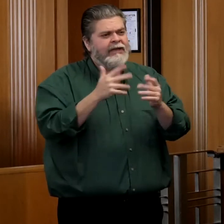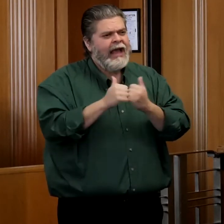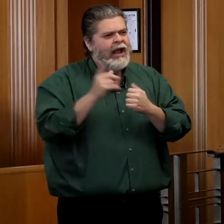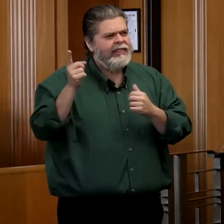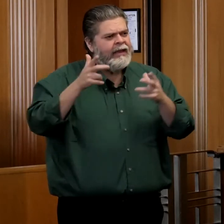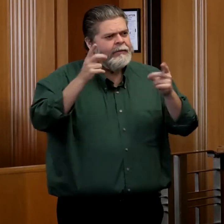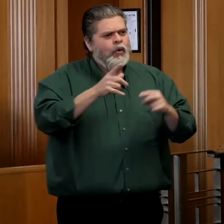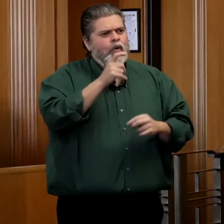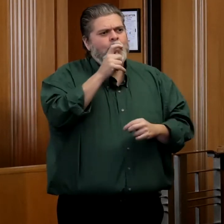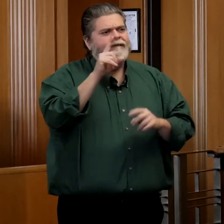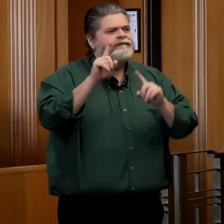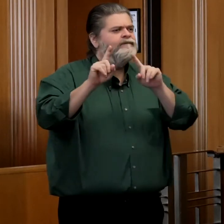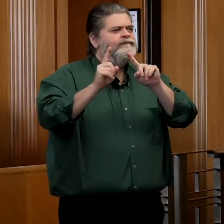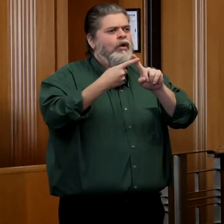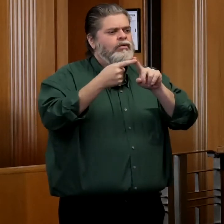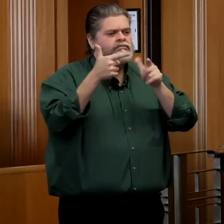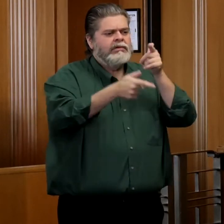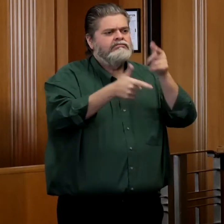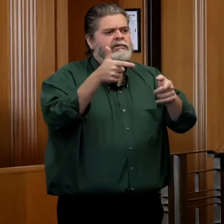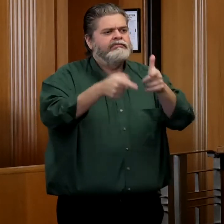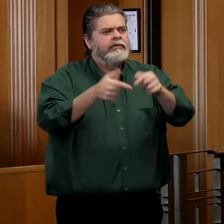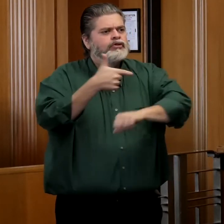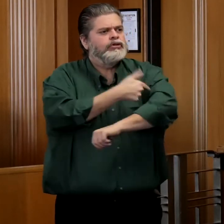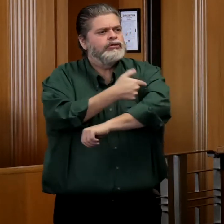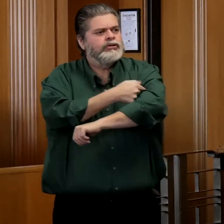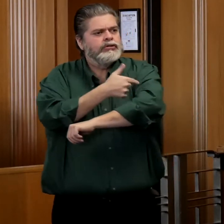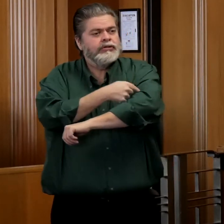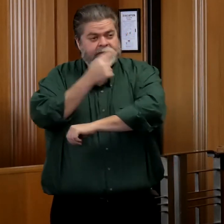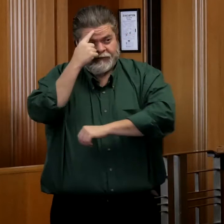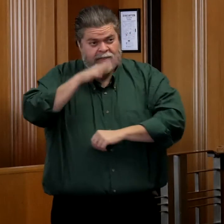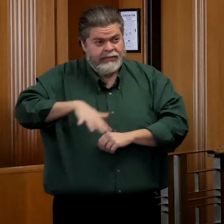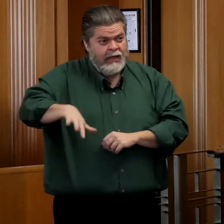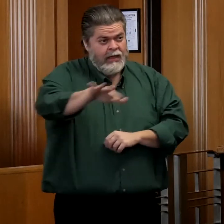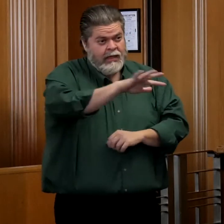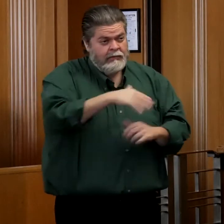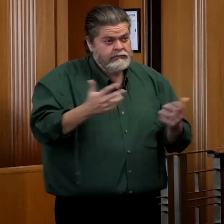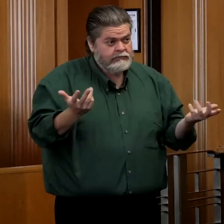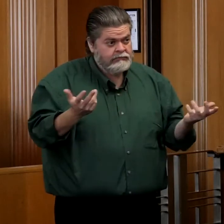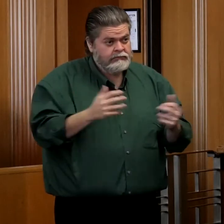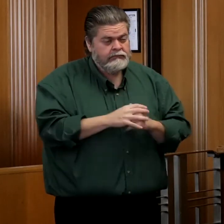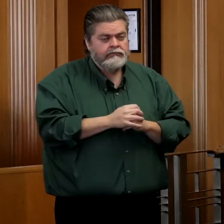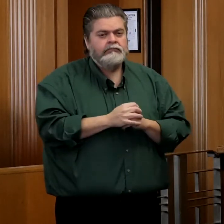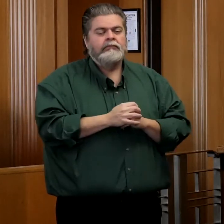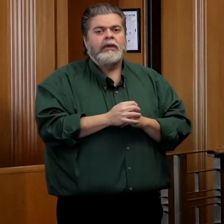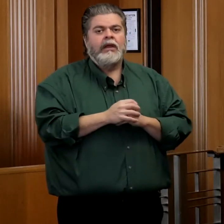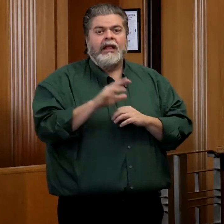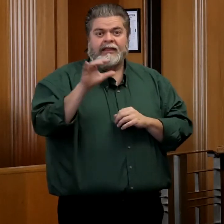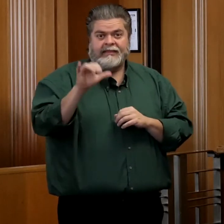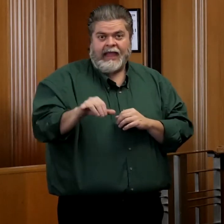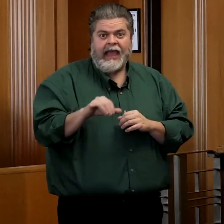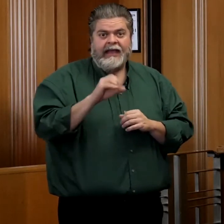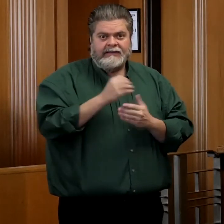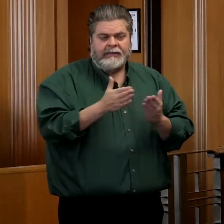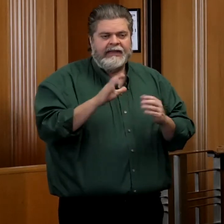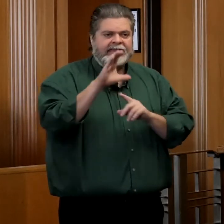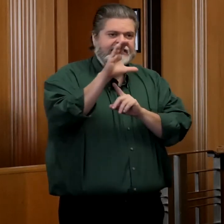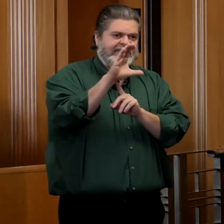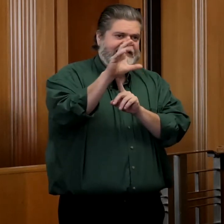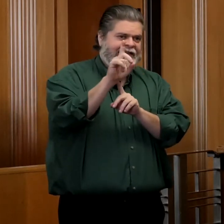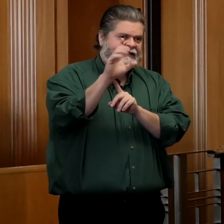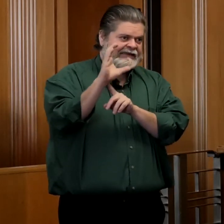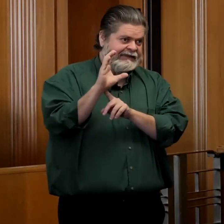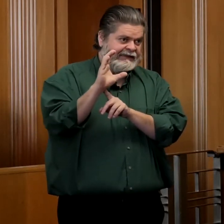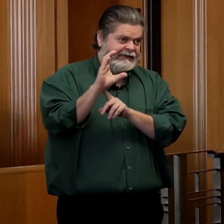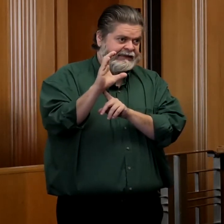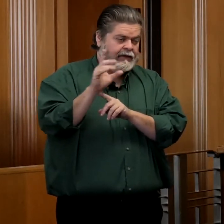receives the initial allocations of vaccine? And that's something that the Center for Disease Control